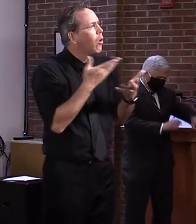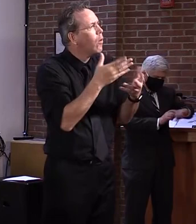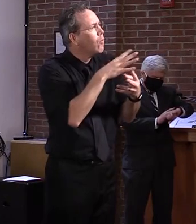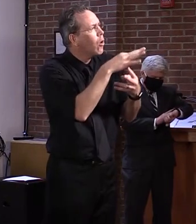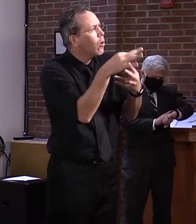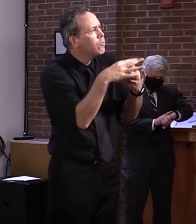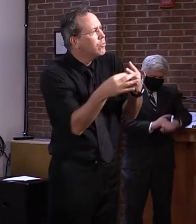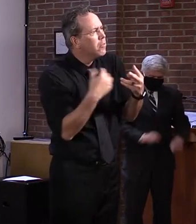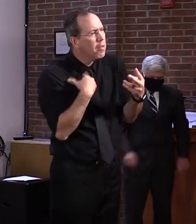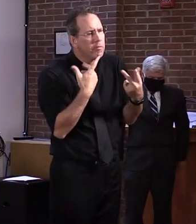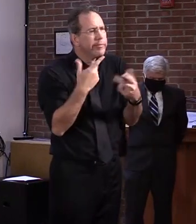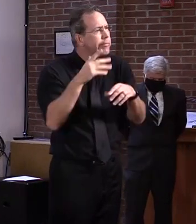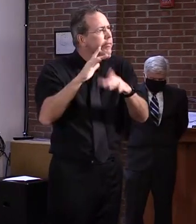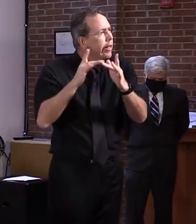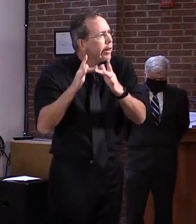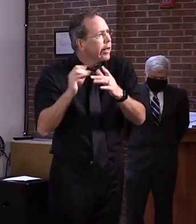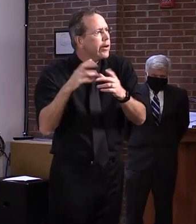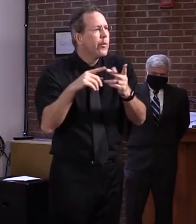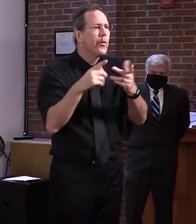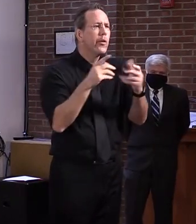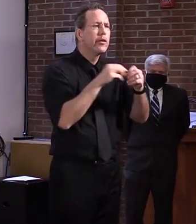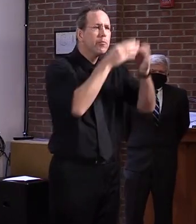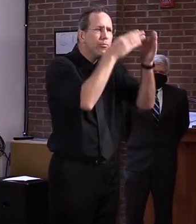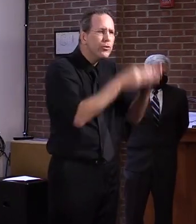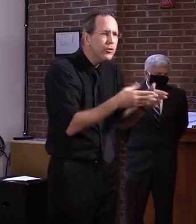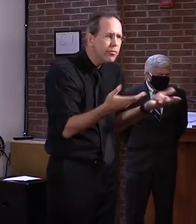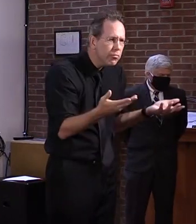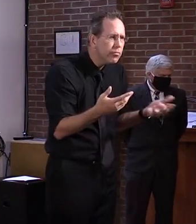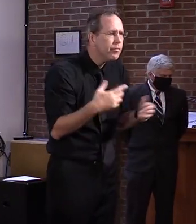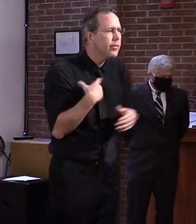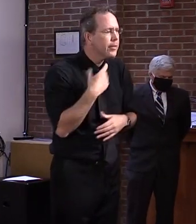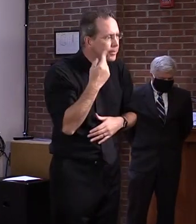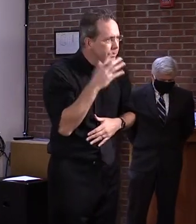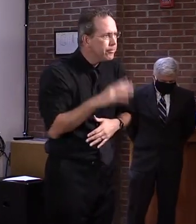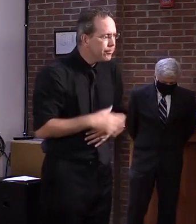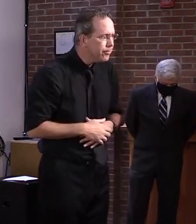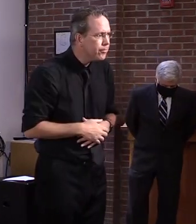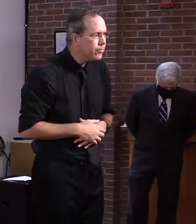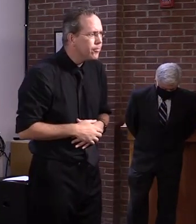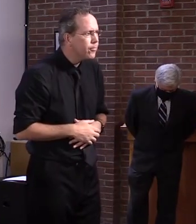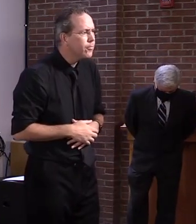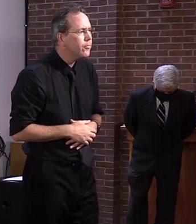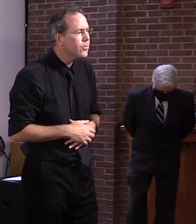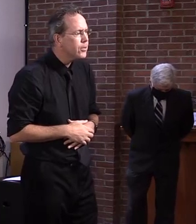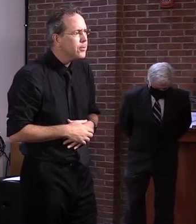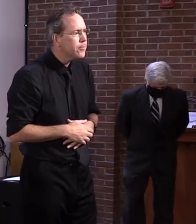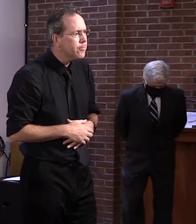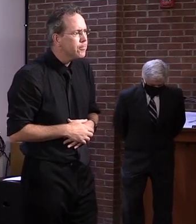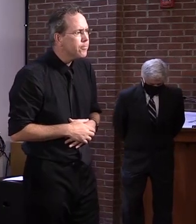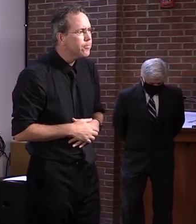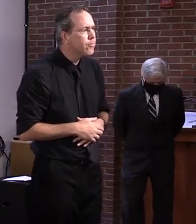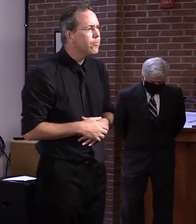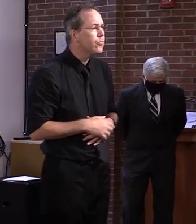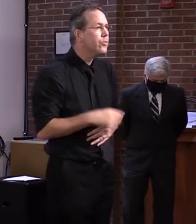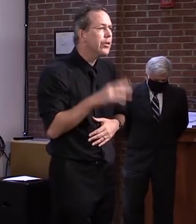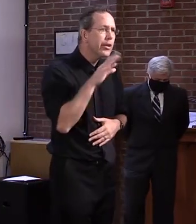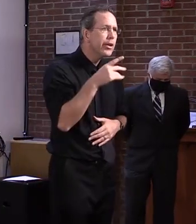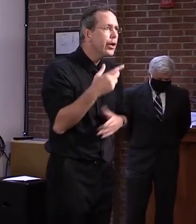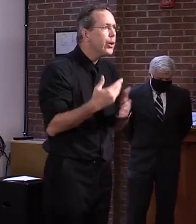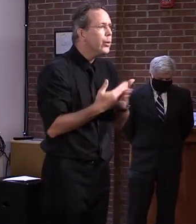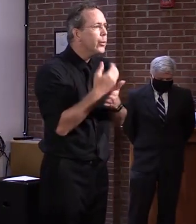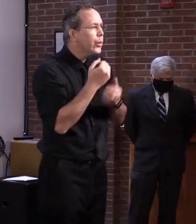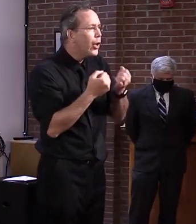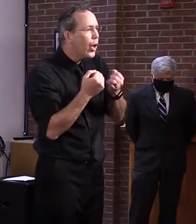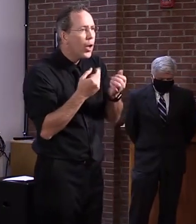Uh, we still have, uh, a number of these, uh, transactions for, uh, new vehicles and, and, uh, private sale